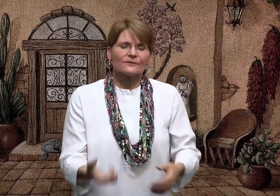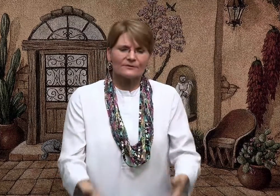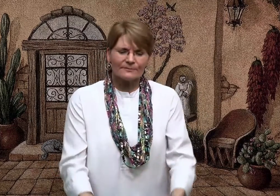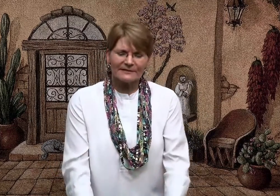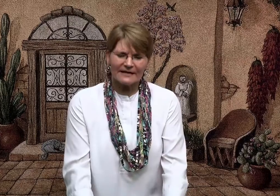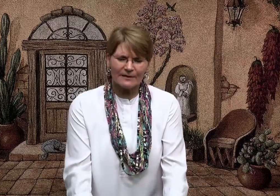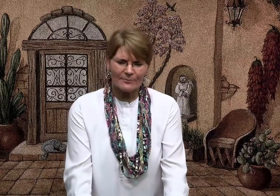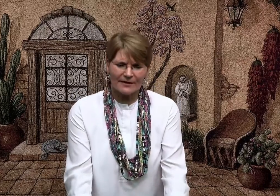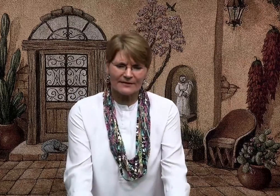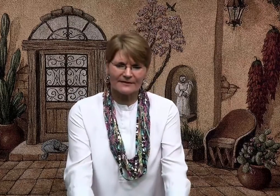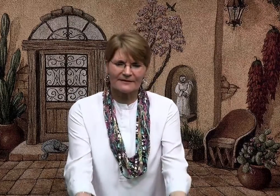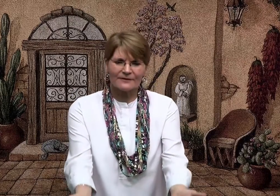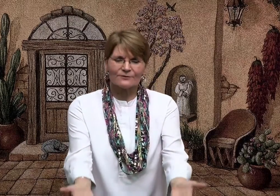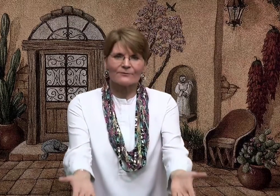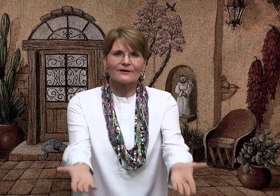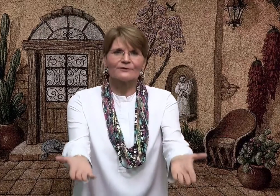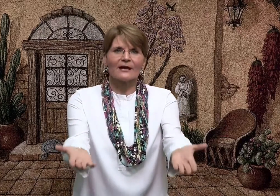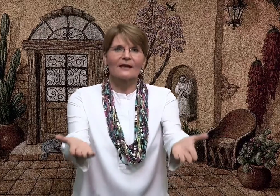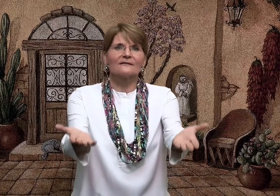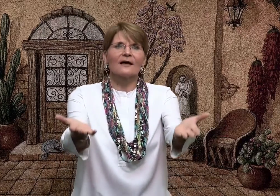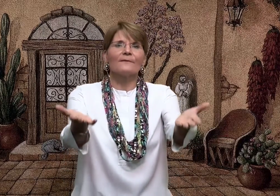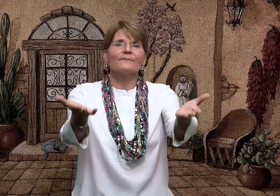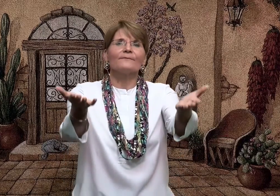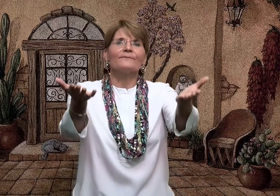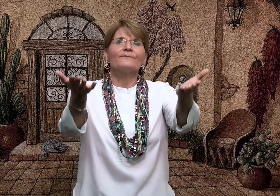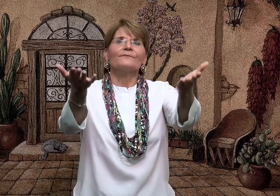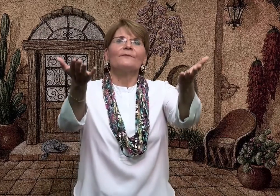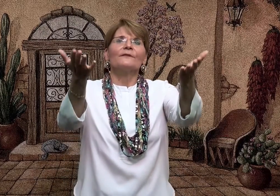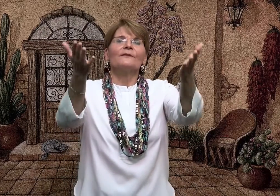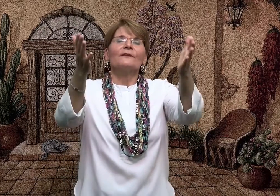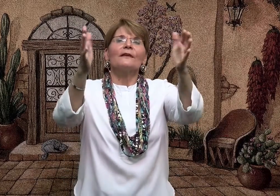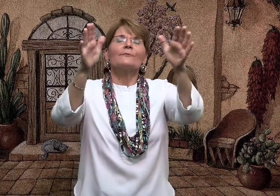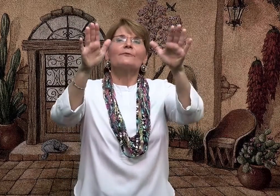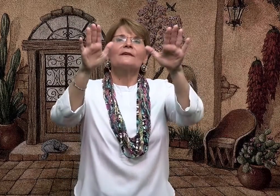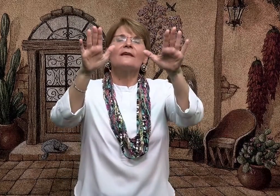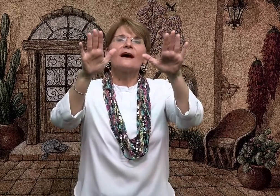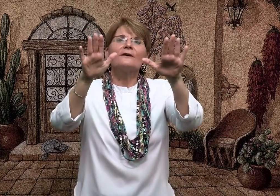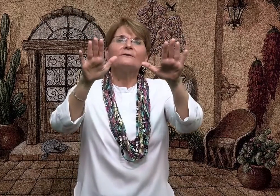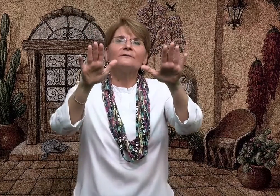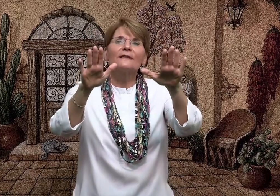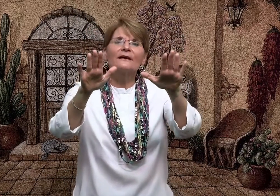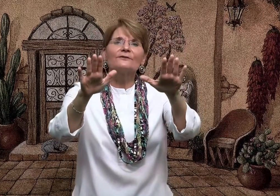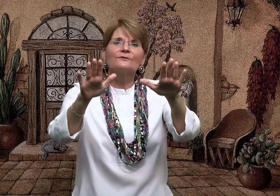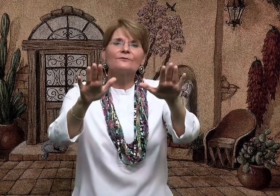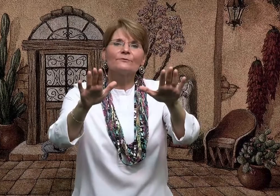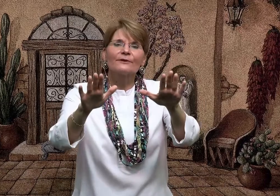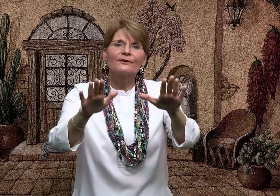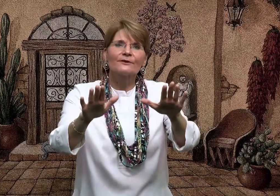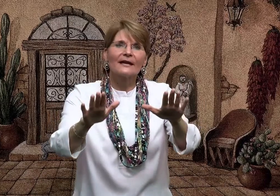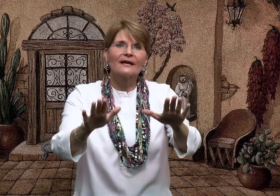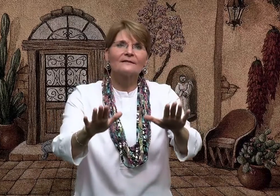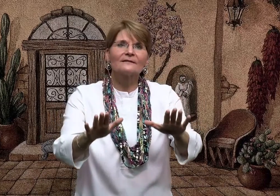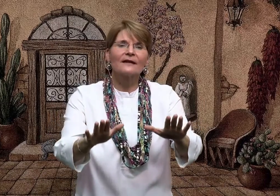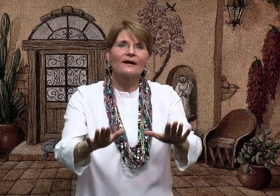simply take a breath in as you raise your hands up and breathe out as you bring your hands down.